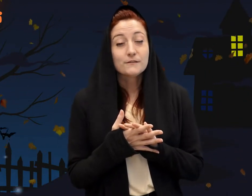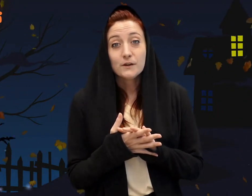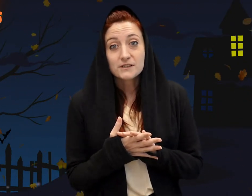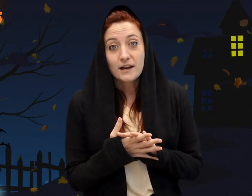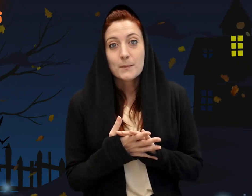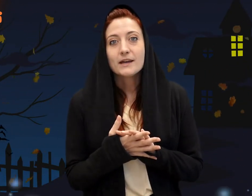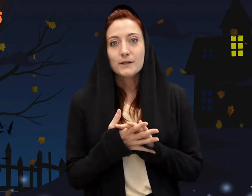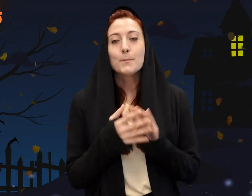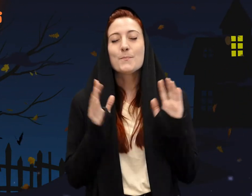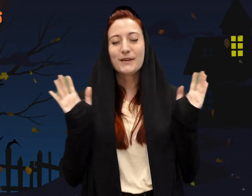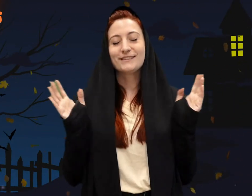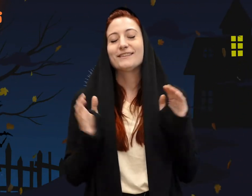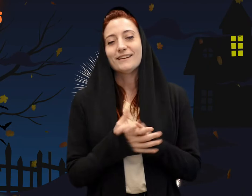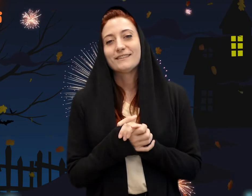the first time had been a big success.